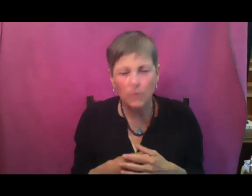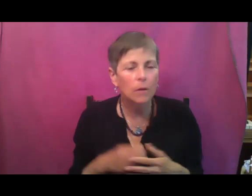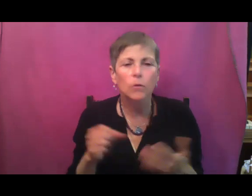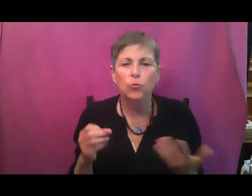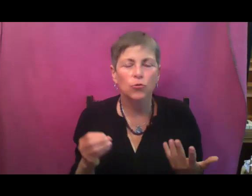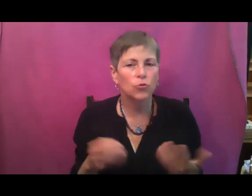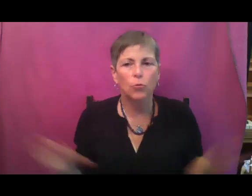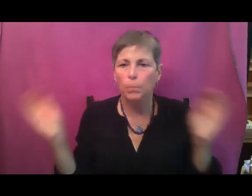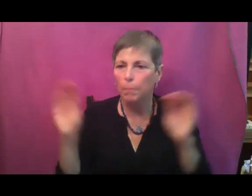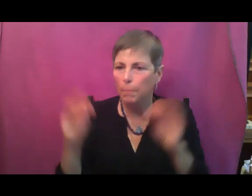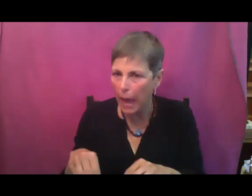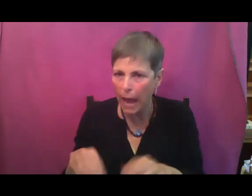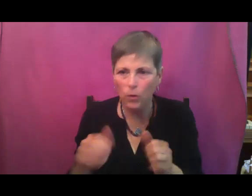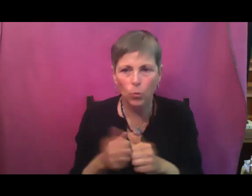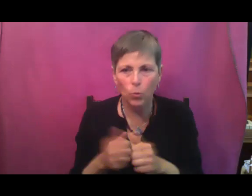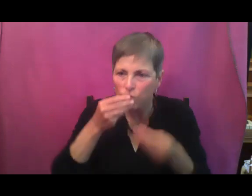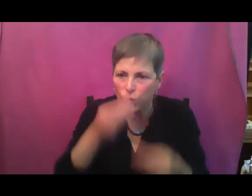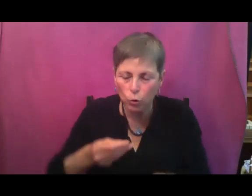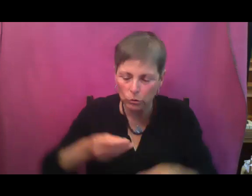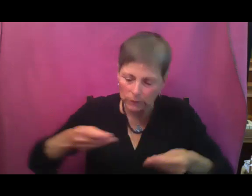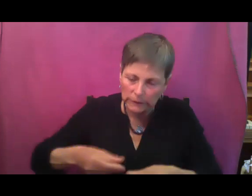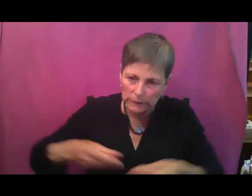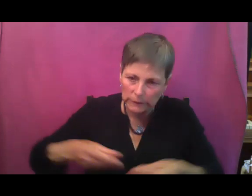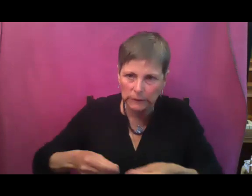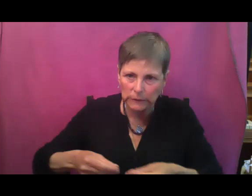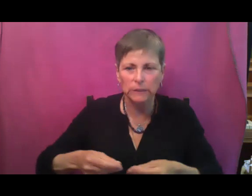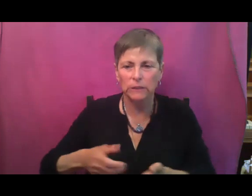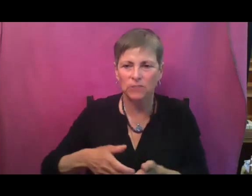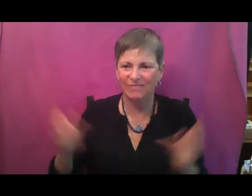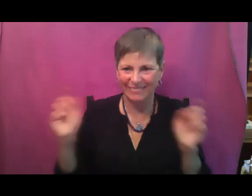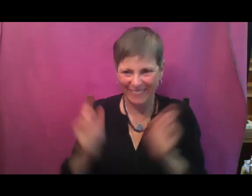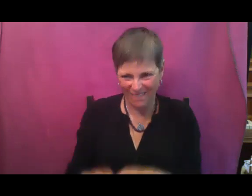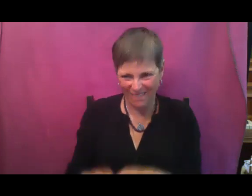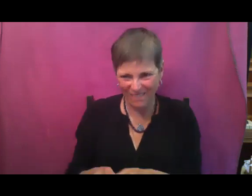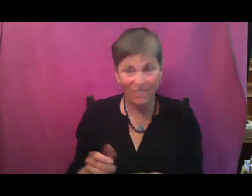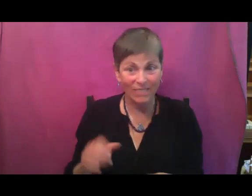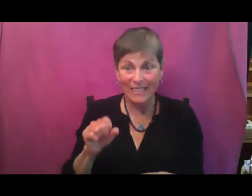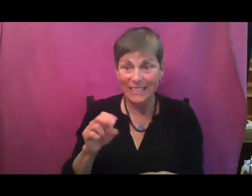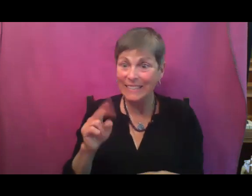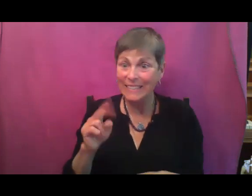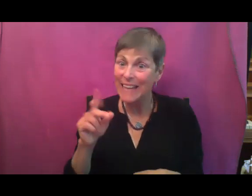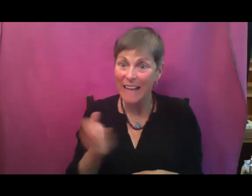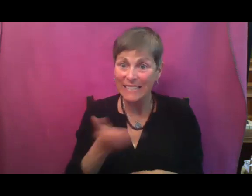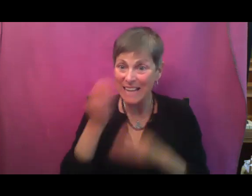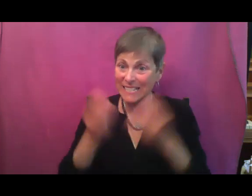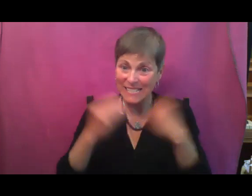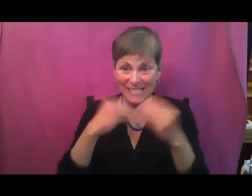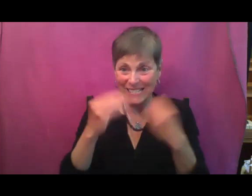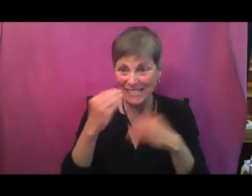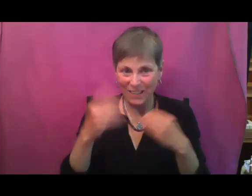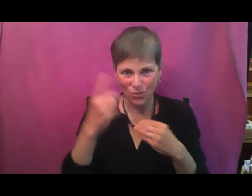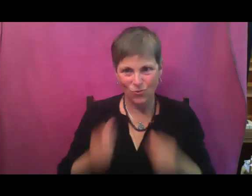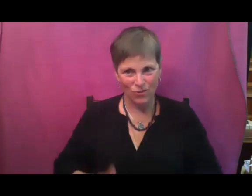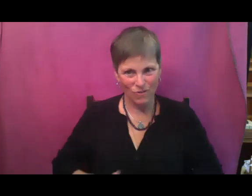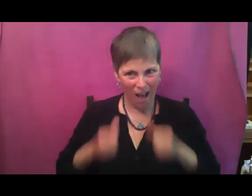planting them with that much more, you know, juicy yummy snacks to survive and not just survive, but